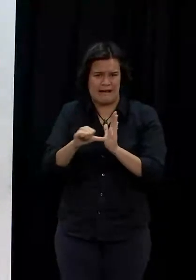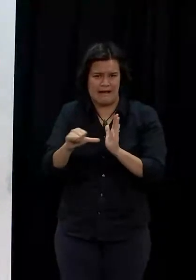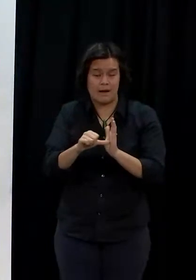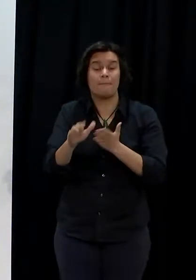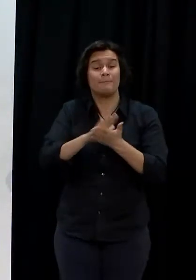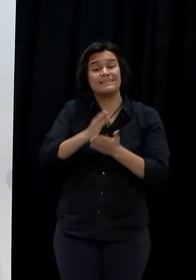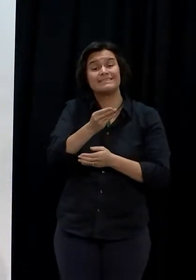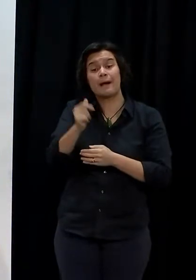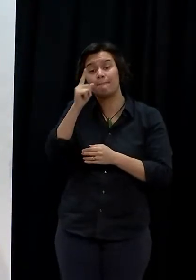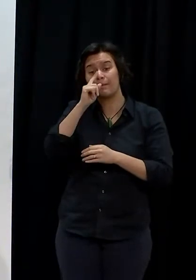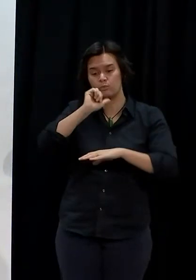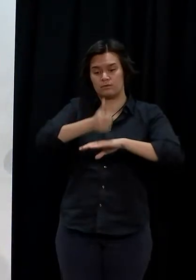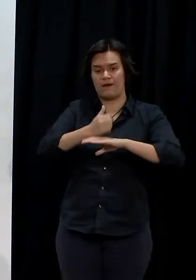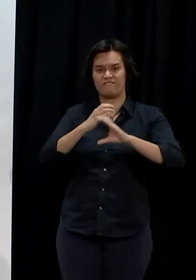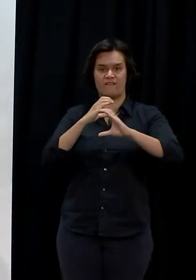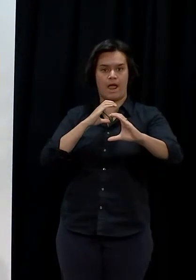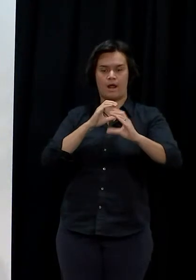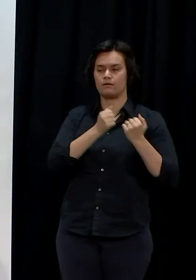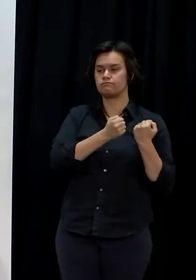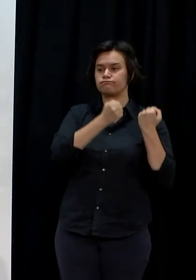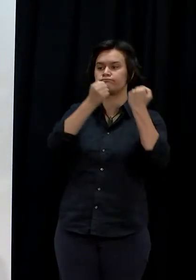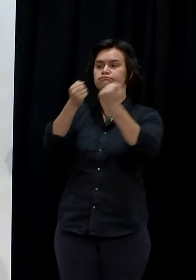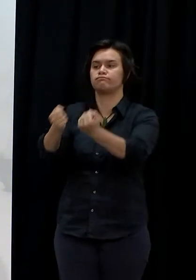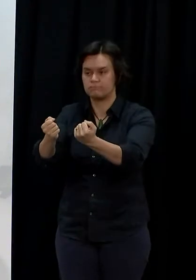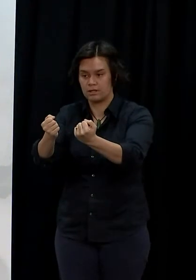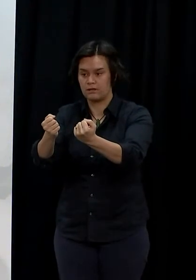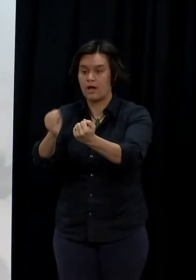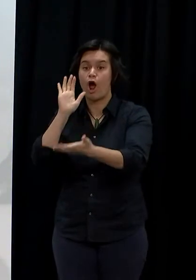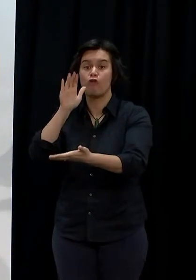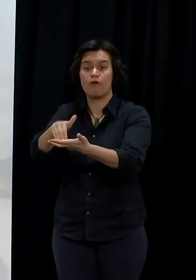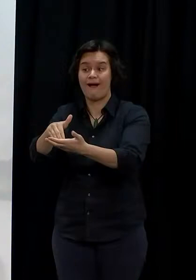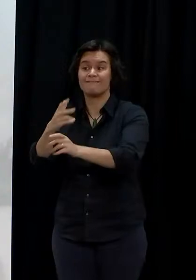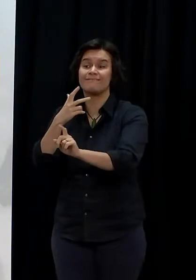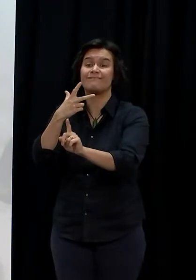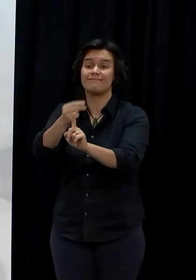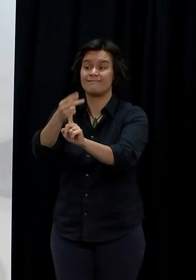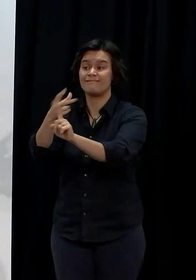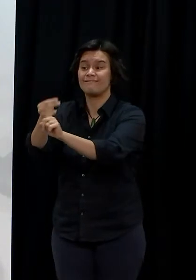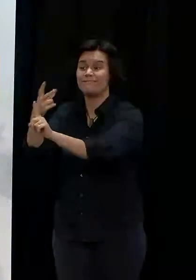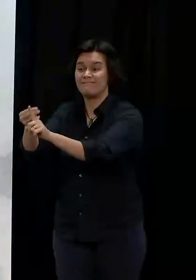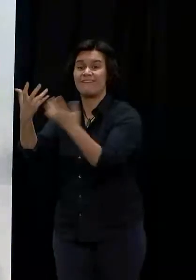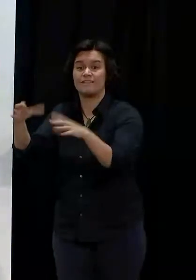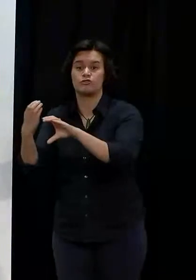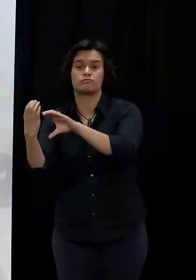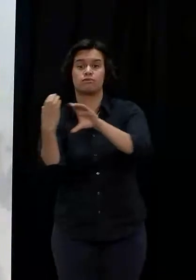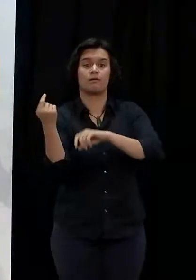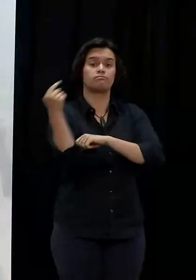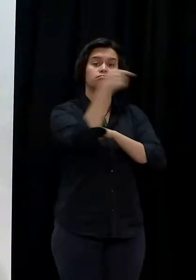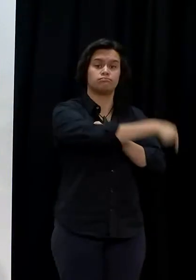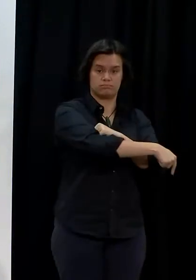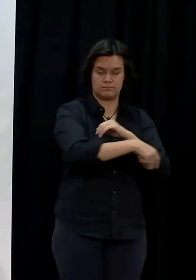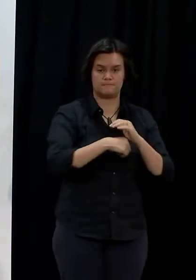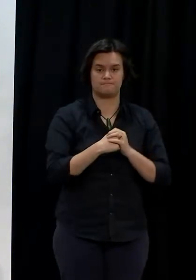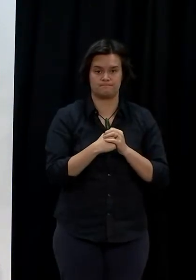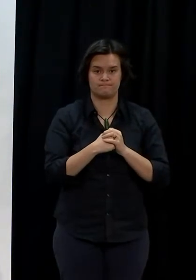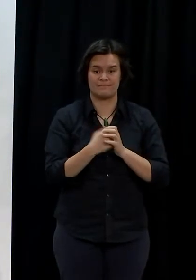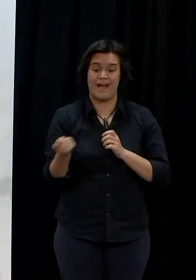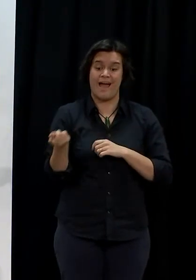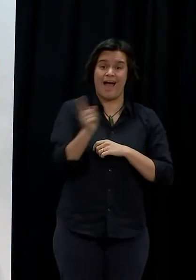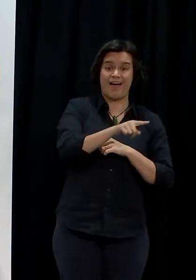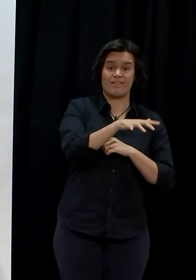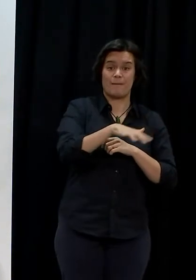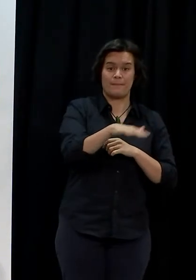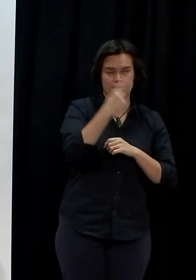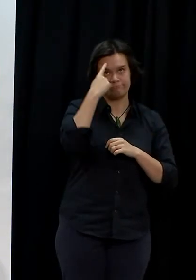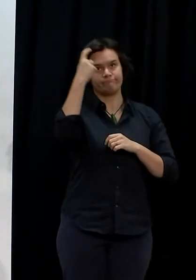talking to one of our North Island providers. They were looking at providing events where they had food trucks coming in to try